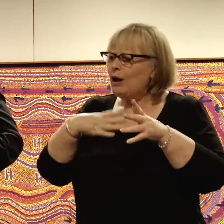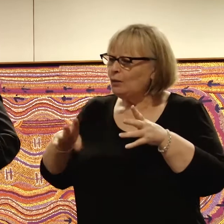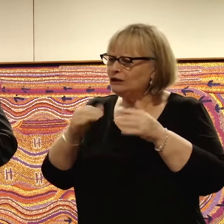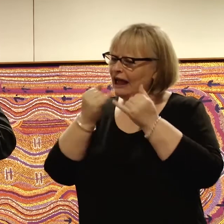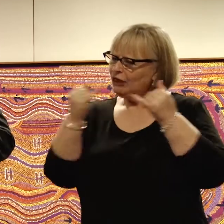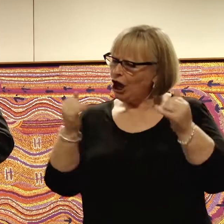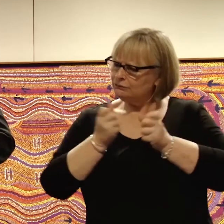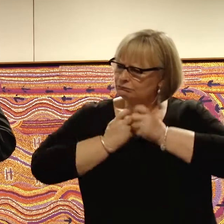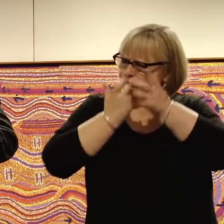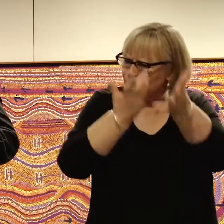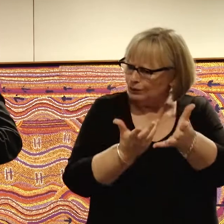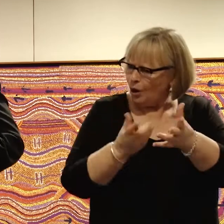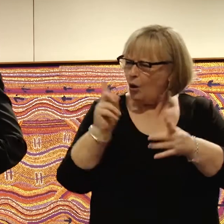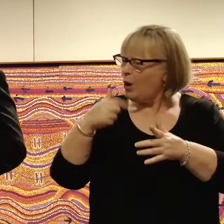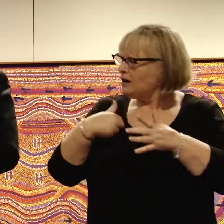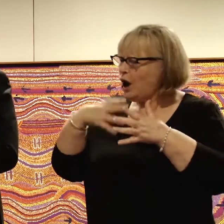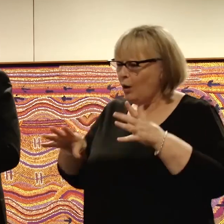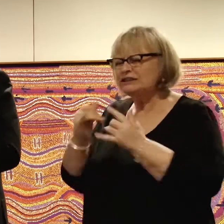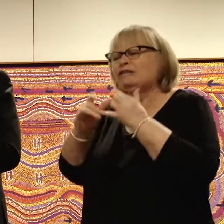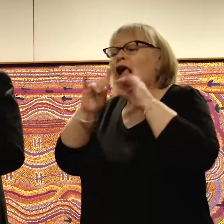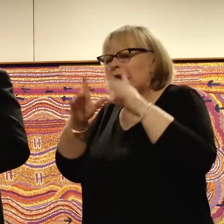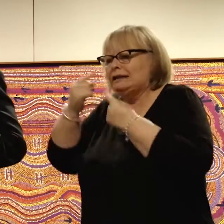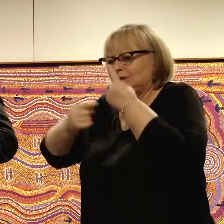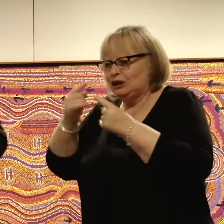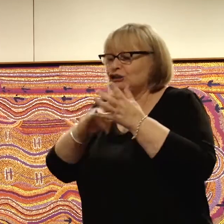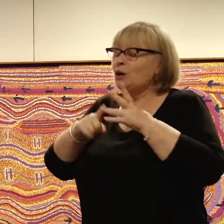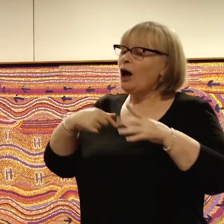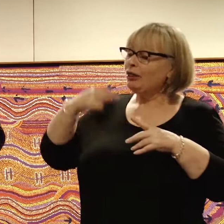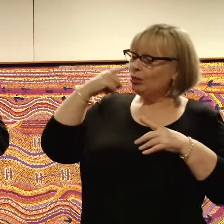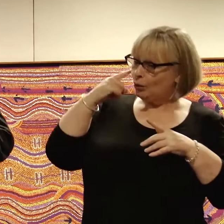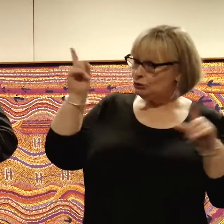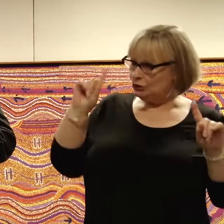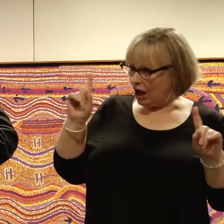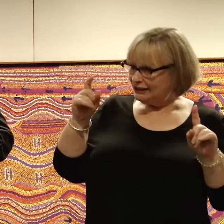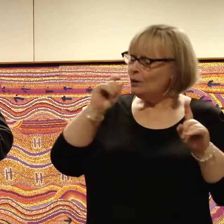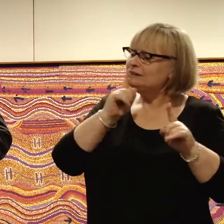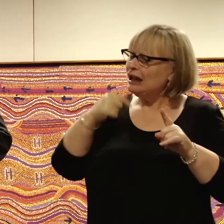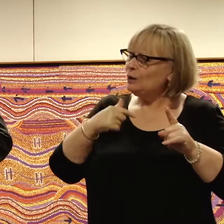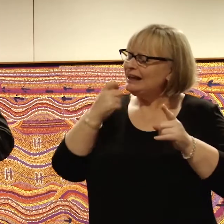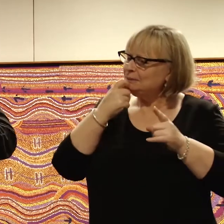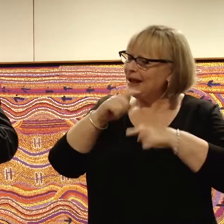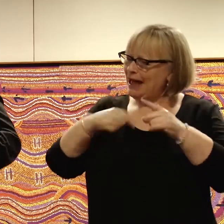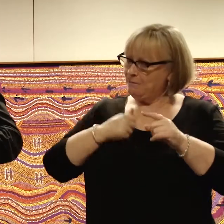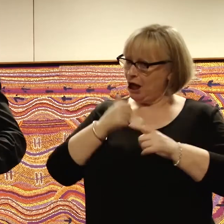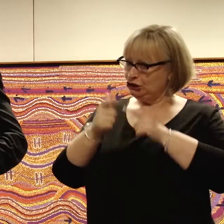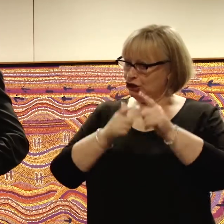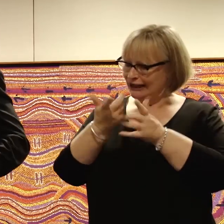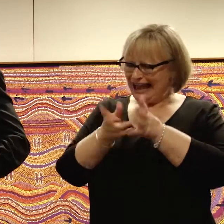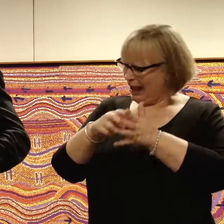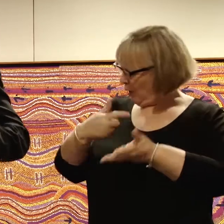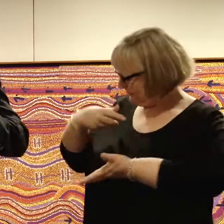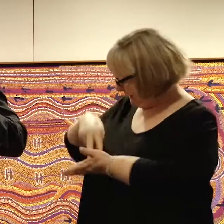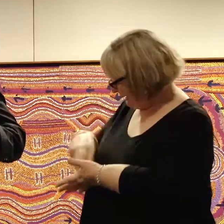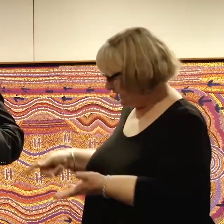line to be delivered or what it is exactly I want. So what I thought I'd do tonight is tell you a little bit about my journey and how I got to be standing